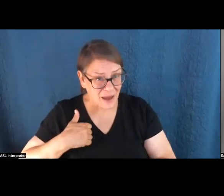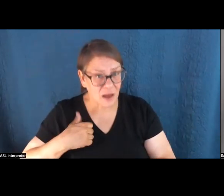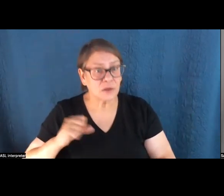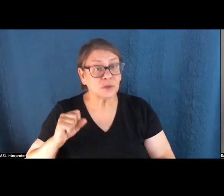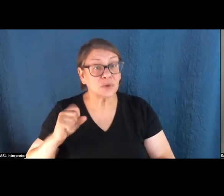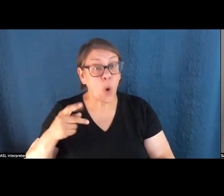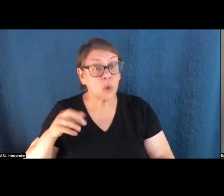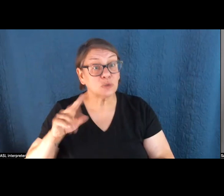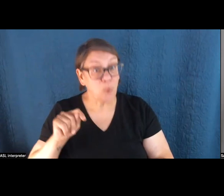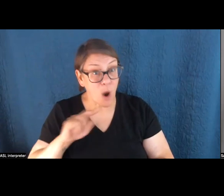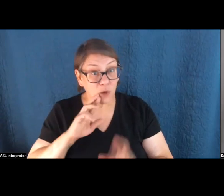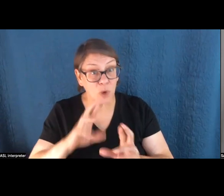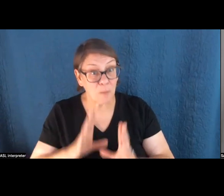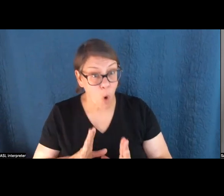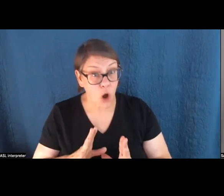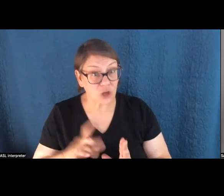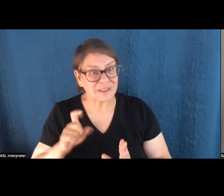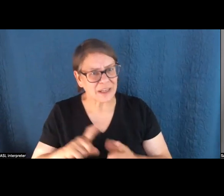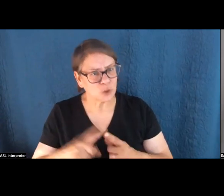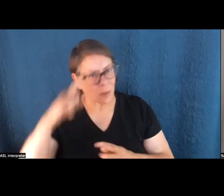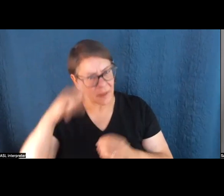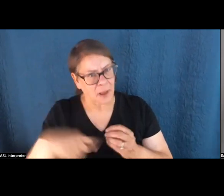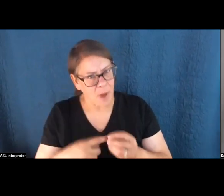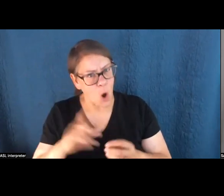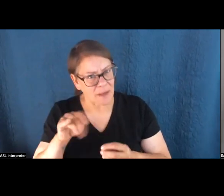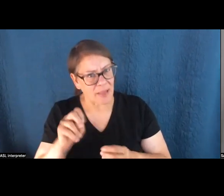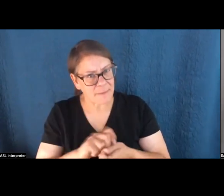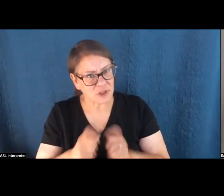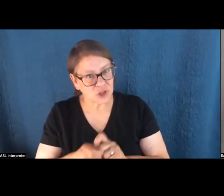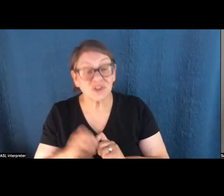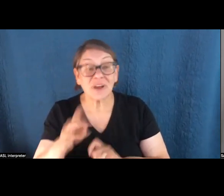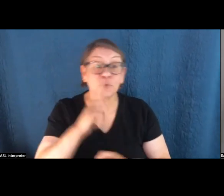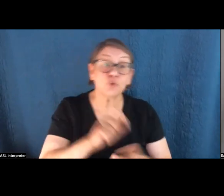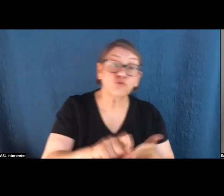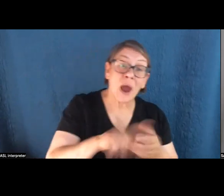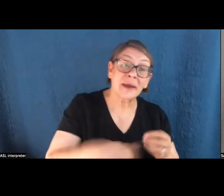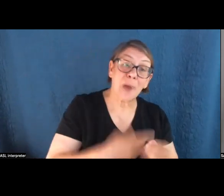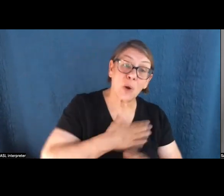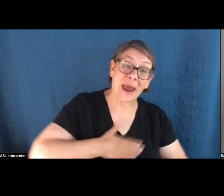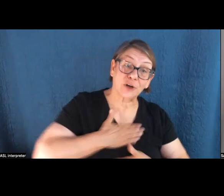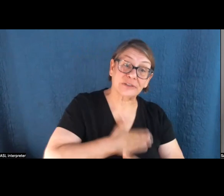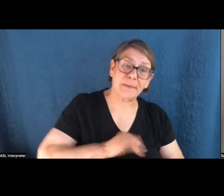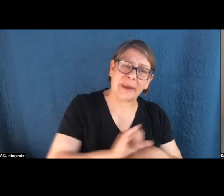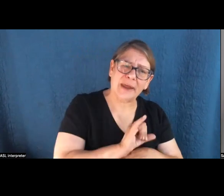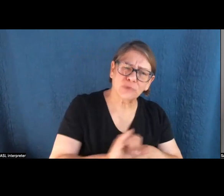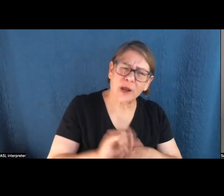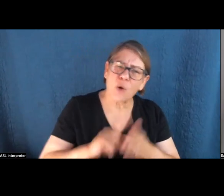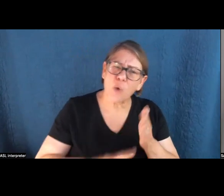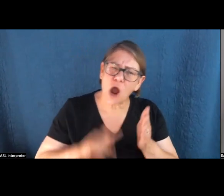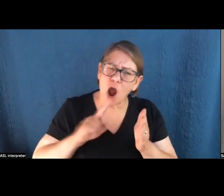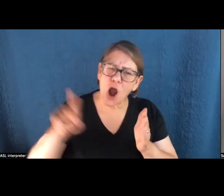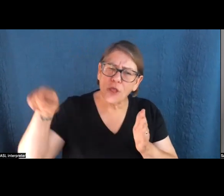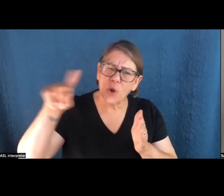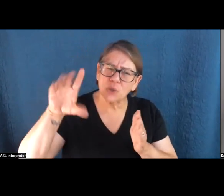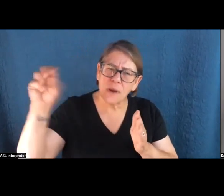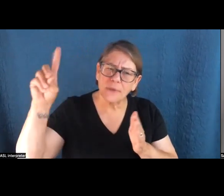heat as well is a big issue. Sports reporters need to be thinking about this. If you write about entertainment, the entertainment industry, what are the studios and the media companies